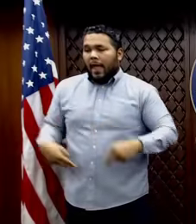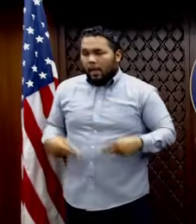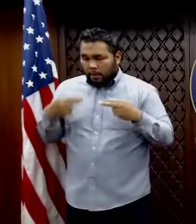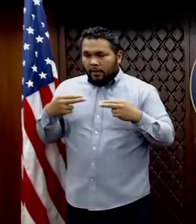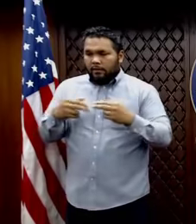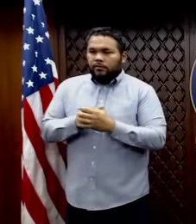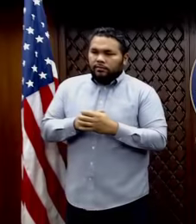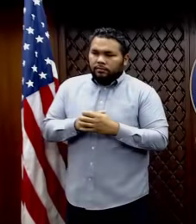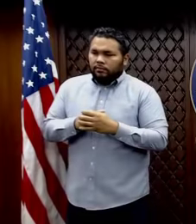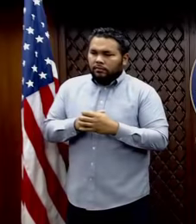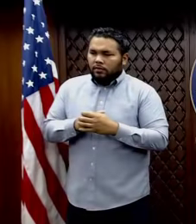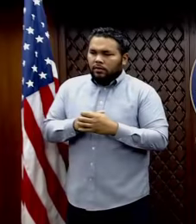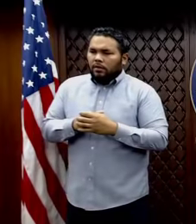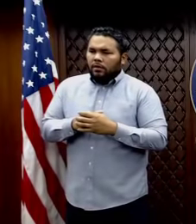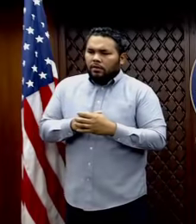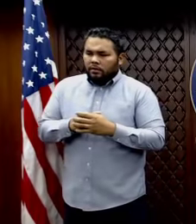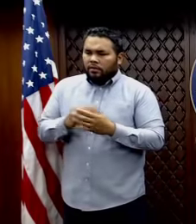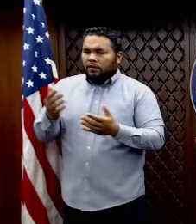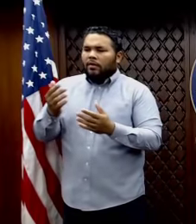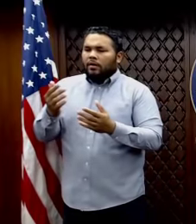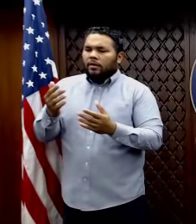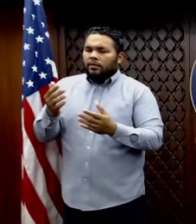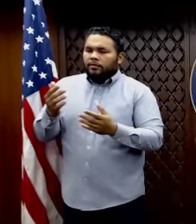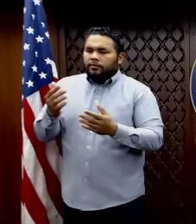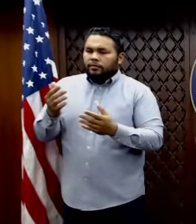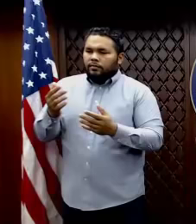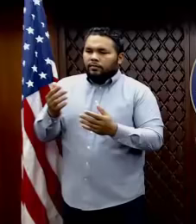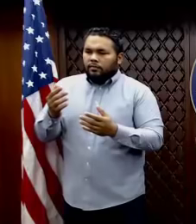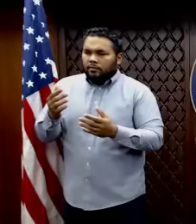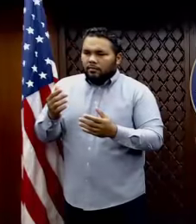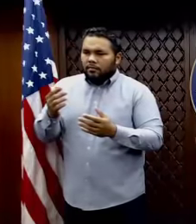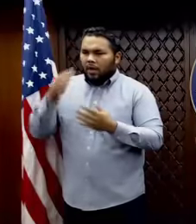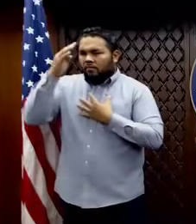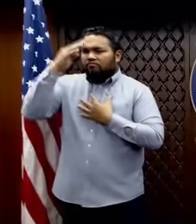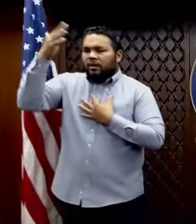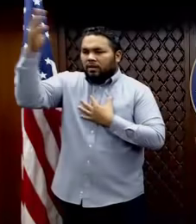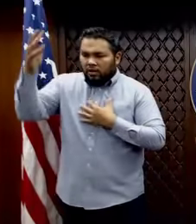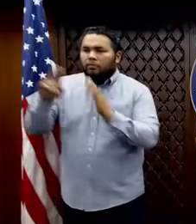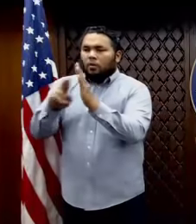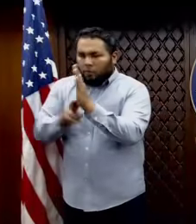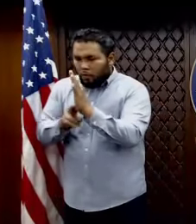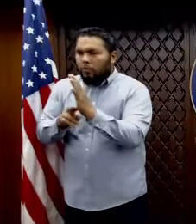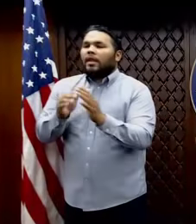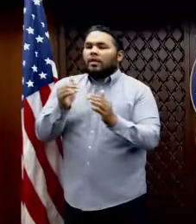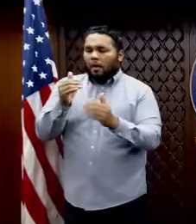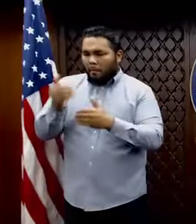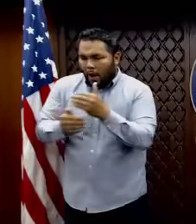um, they're putting together the, uh, conditions and also the process of how this would work.